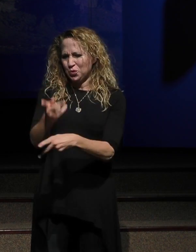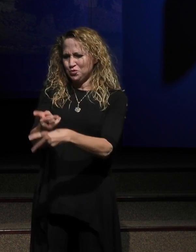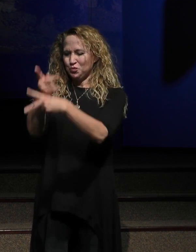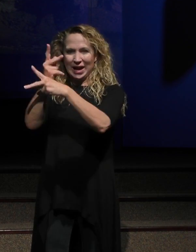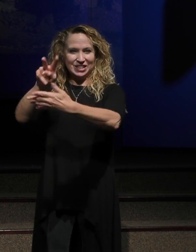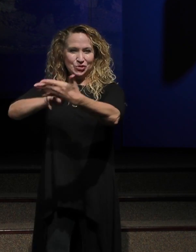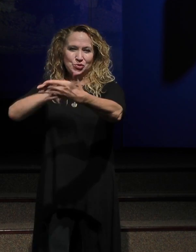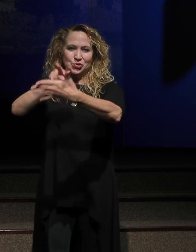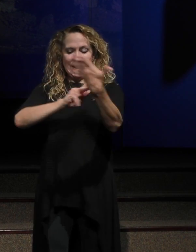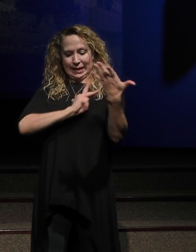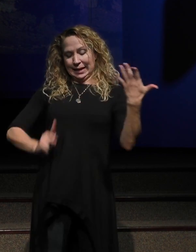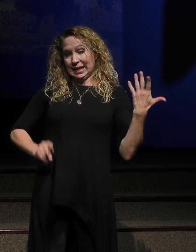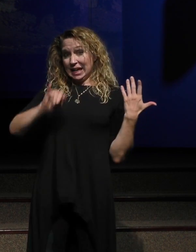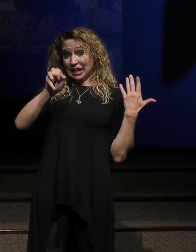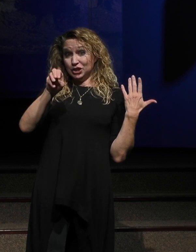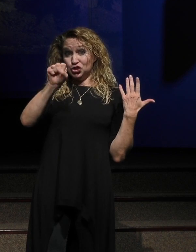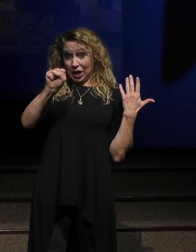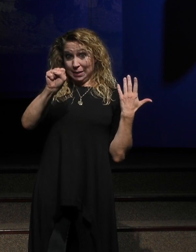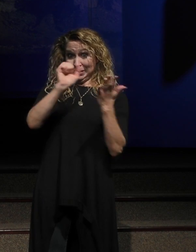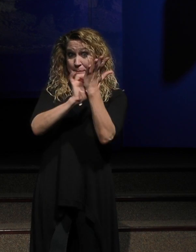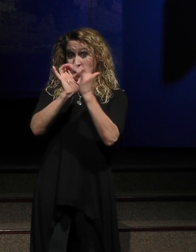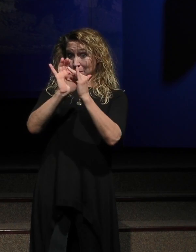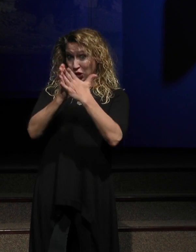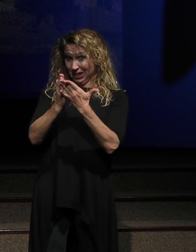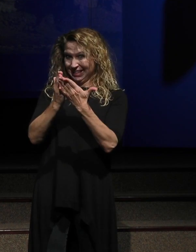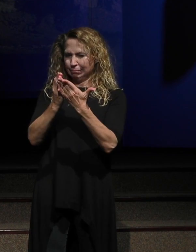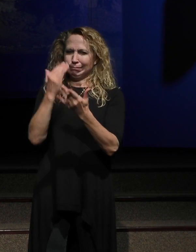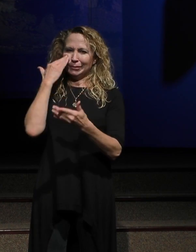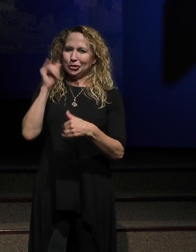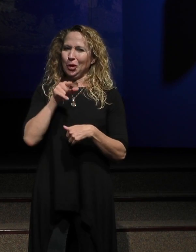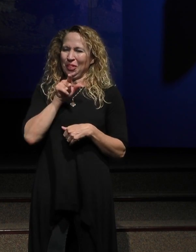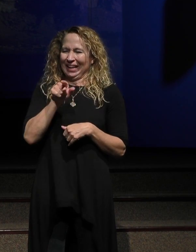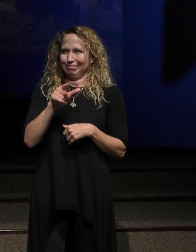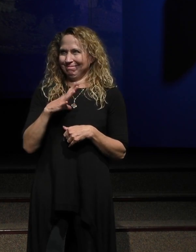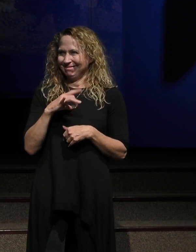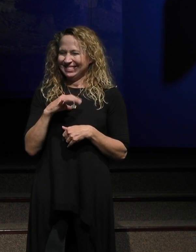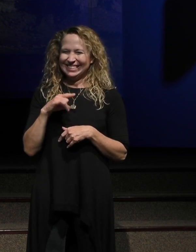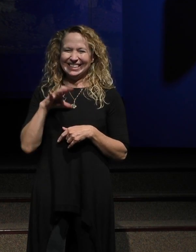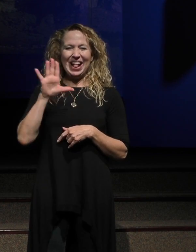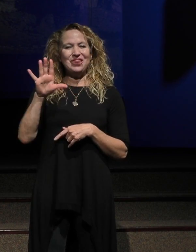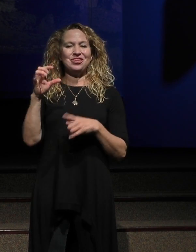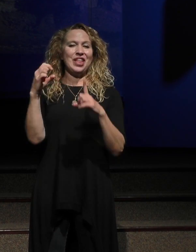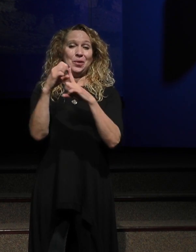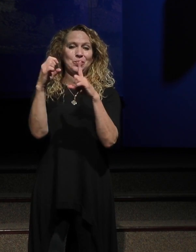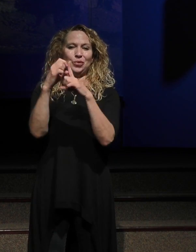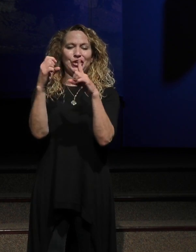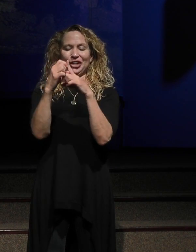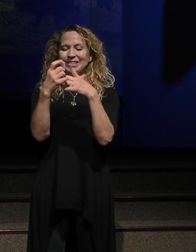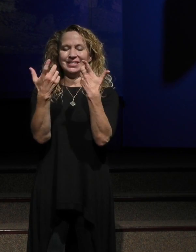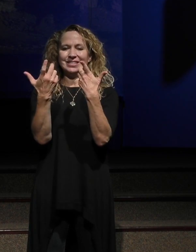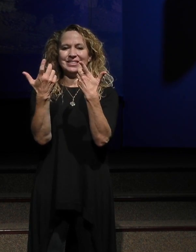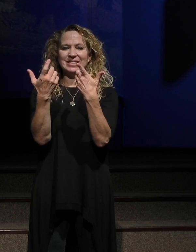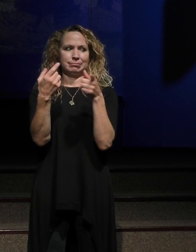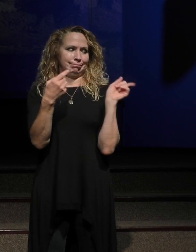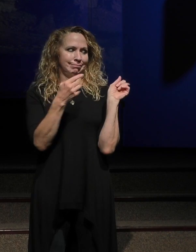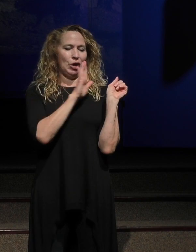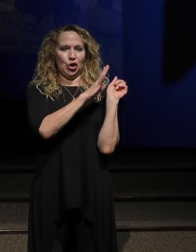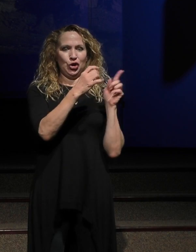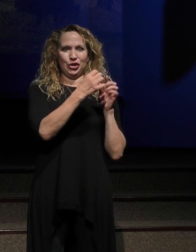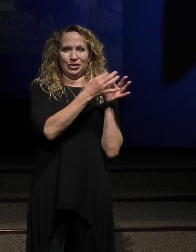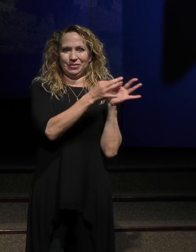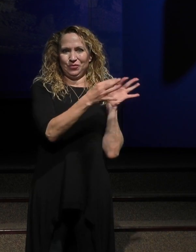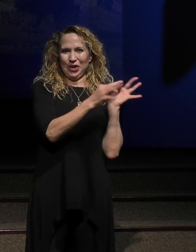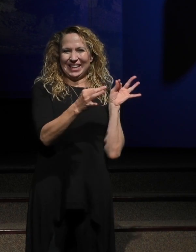reading the King James version, you know that there's, here's how the King James version says what, what Martha says.